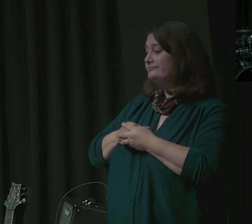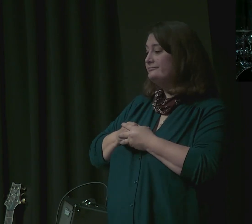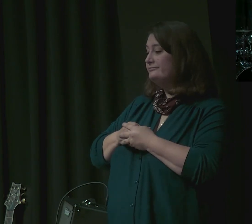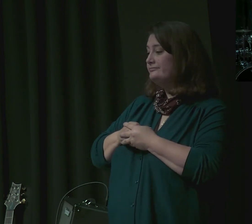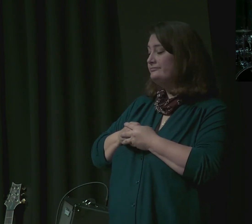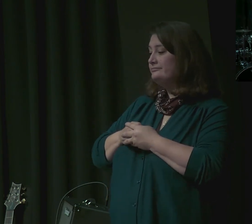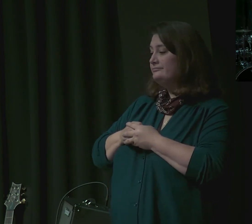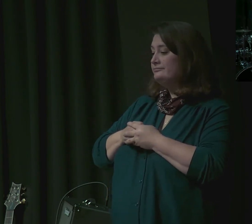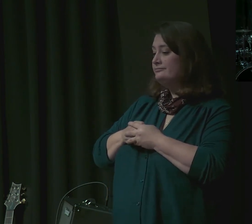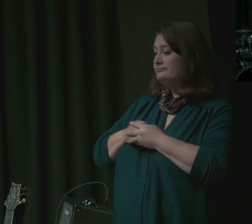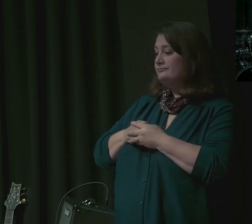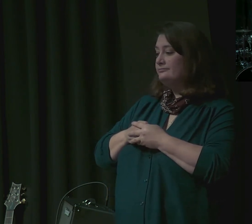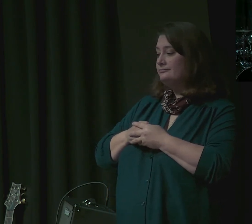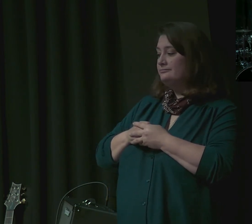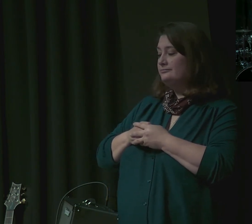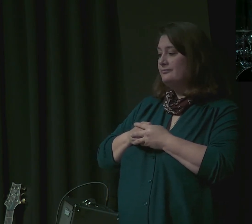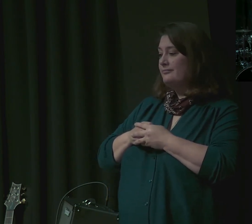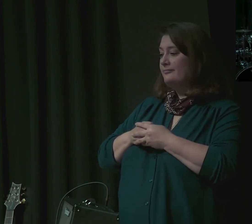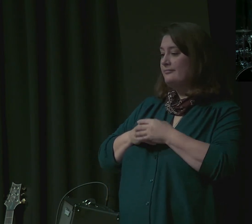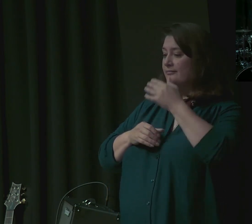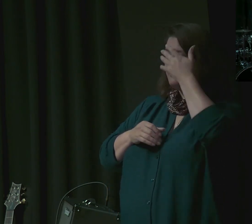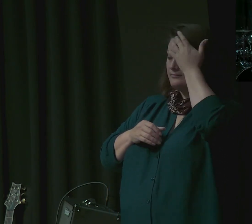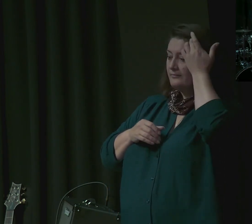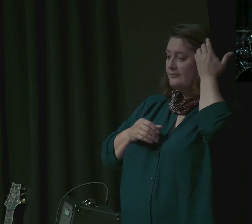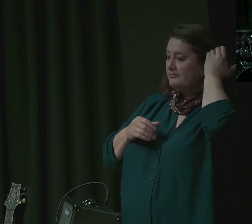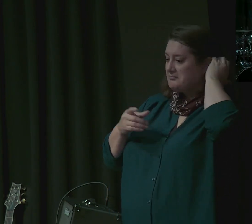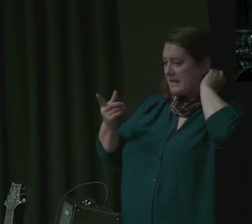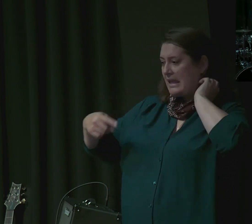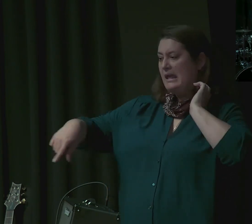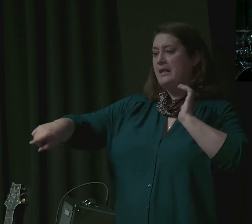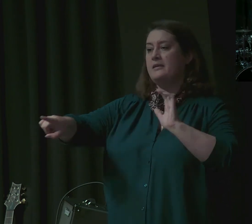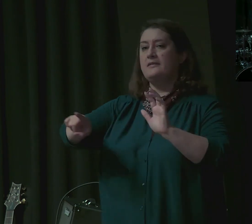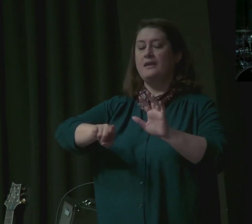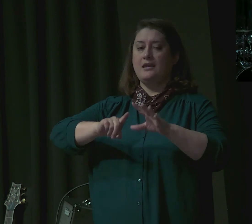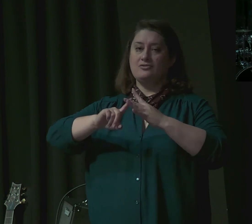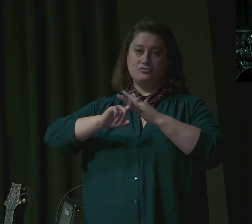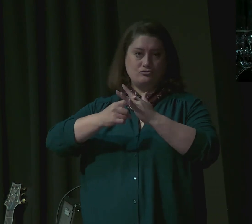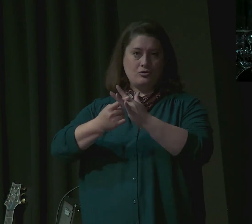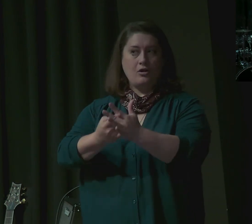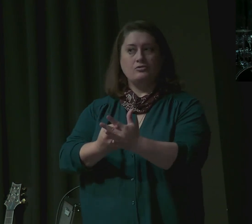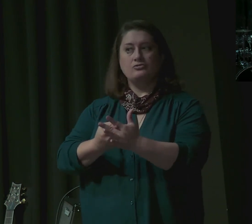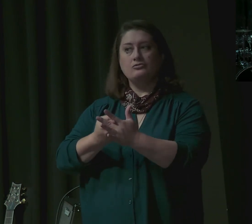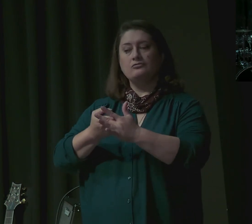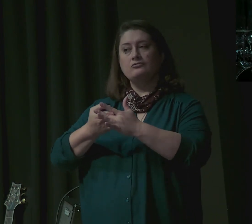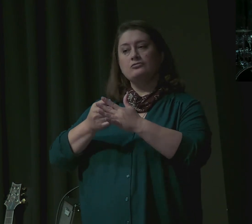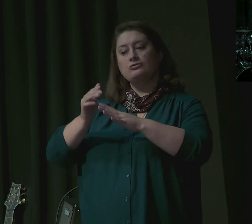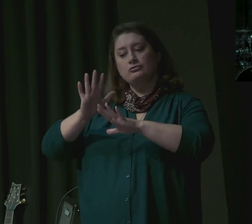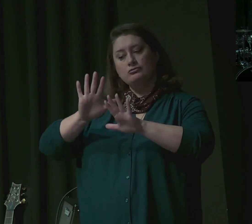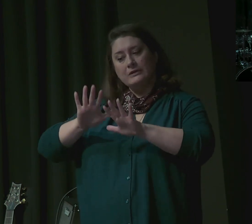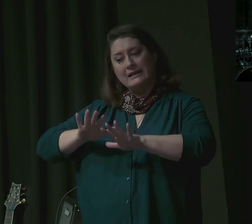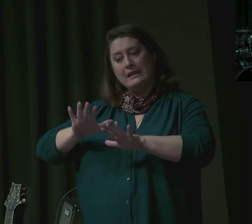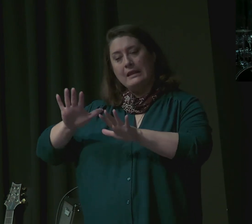and you can almost see them beginning to relax. Now remember, this is going through a translator. He's speaking Egyptian,